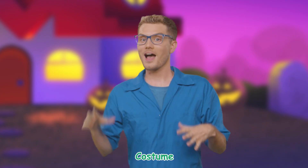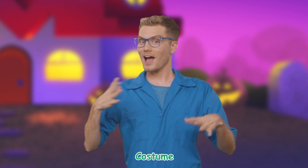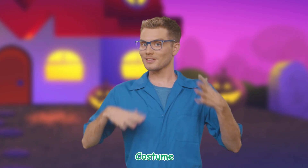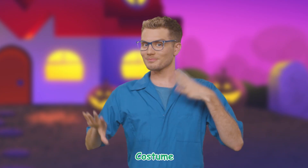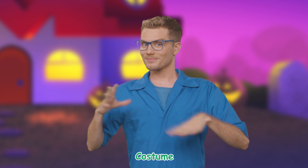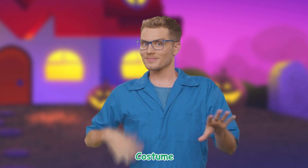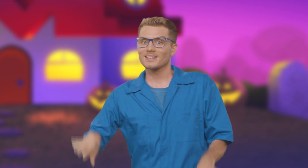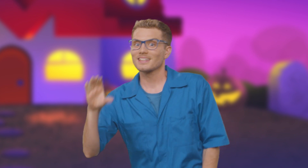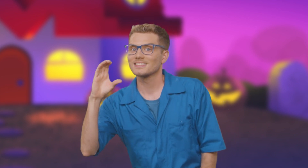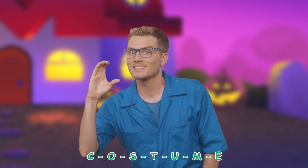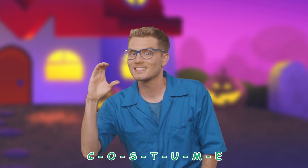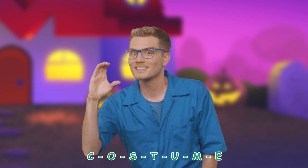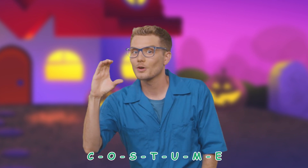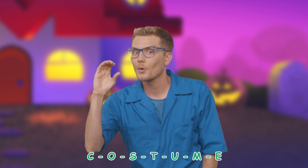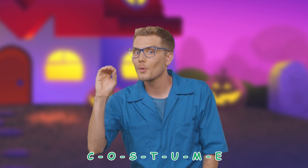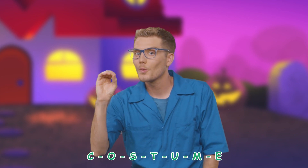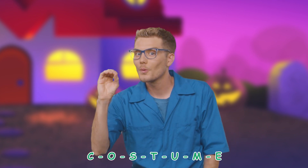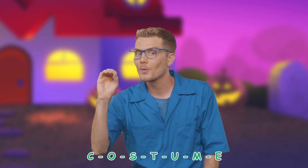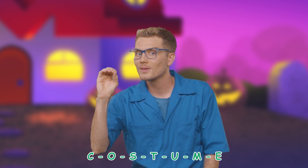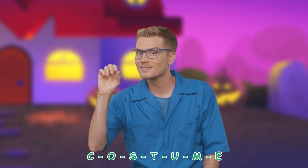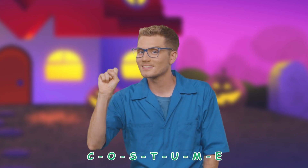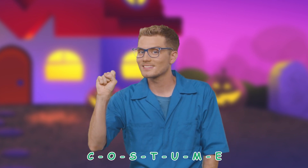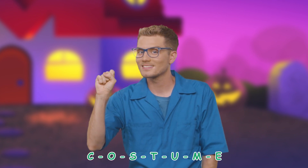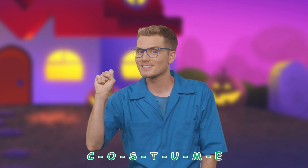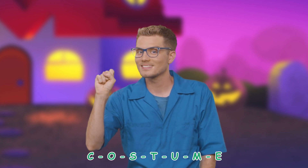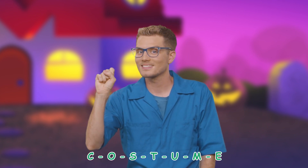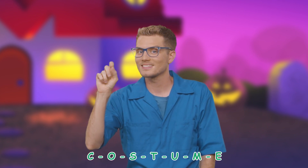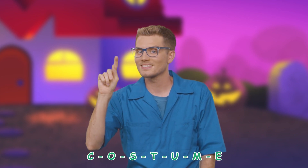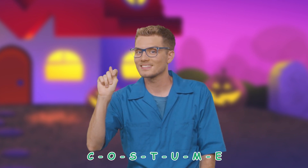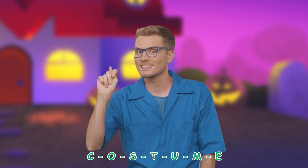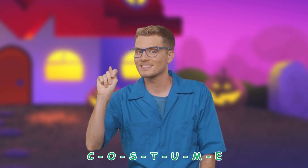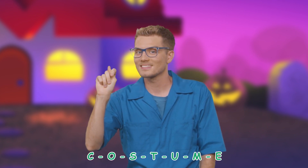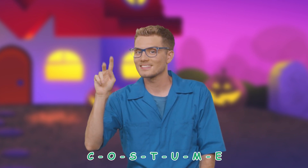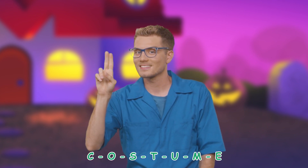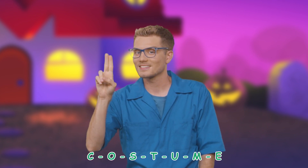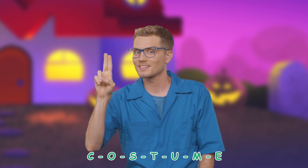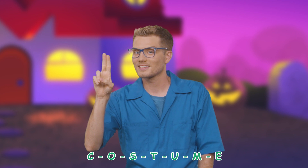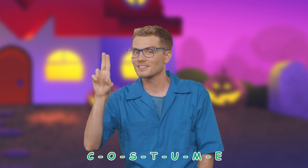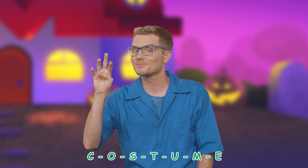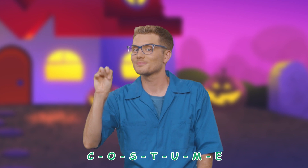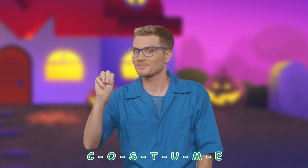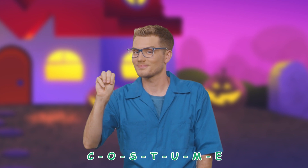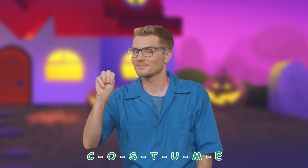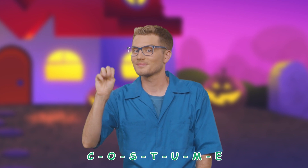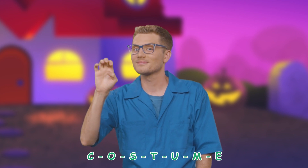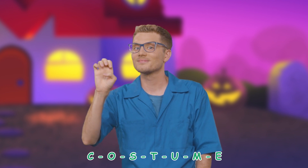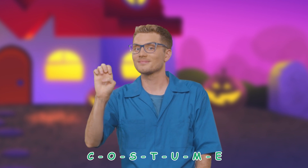Costume! C-O-S-T-U-M-E